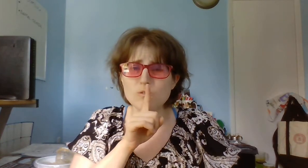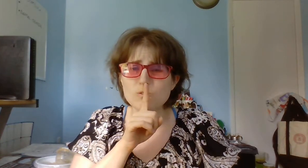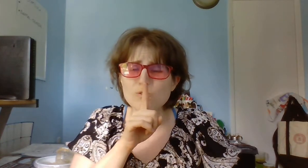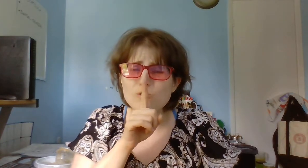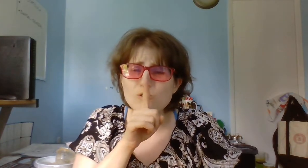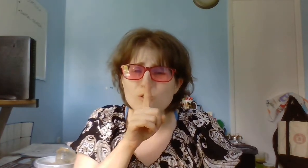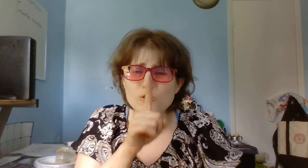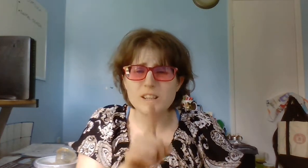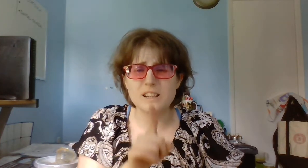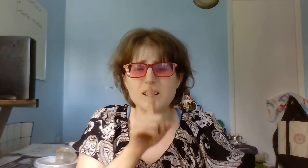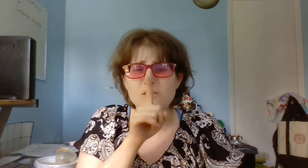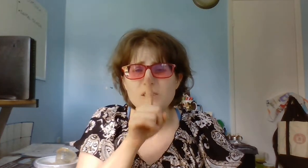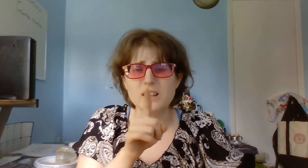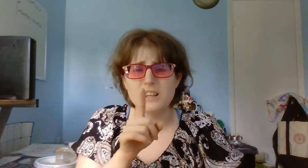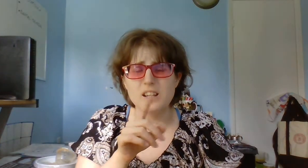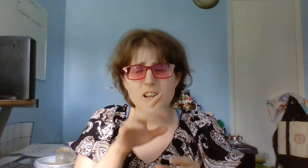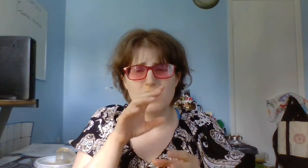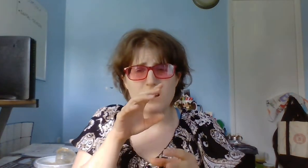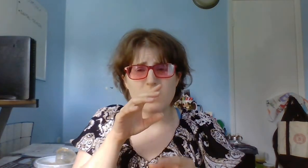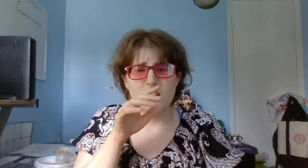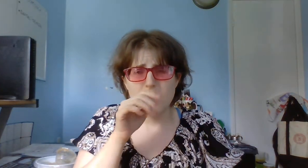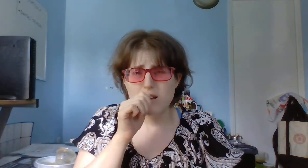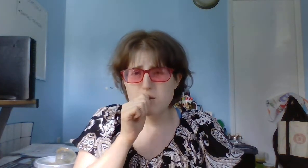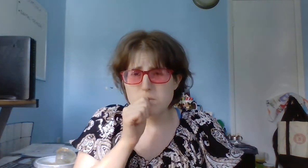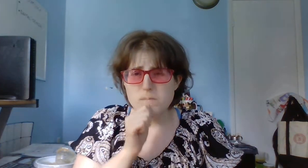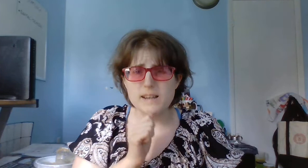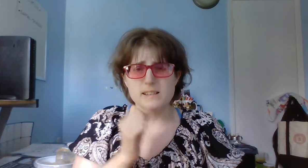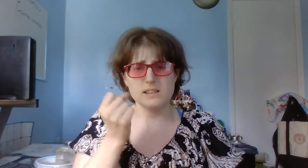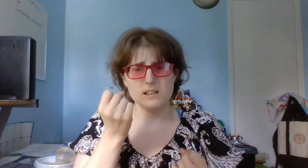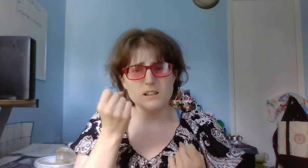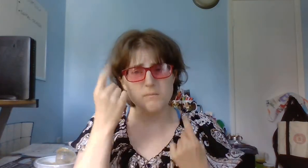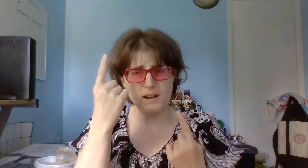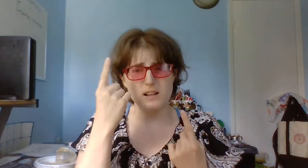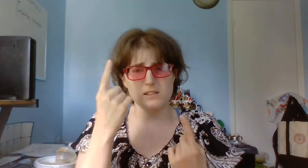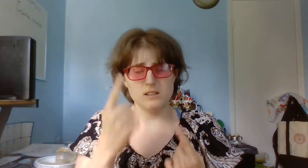Really, really patient, compassionate.